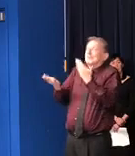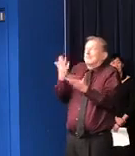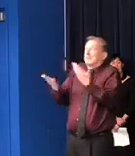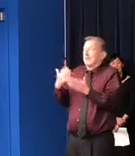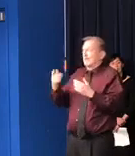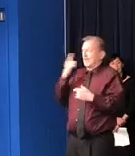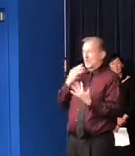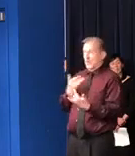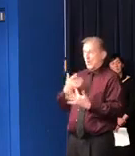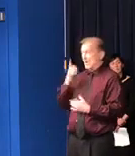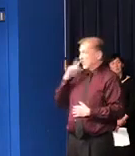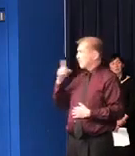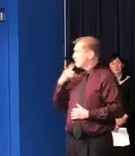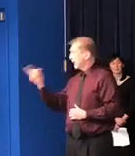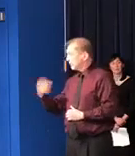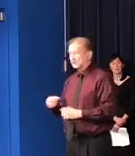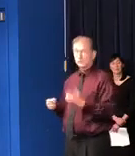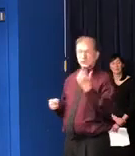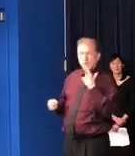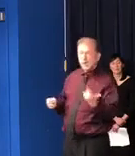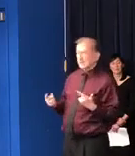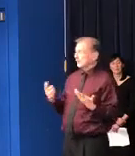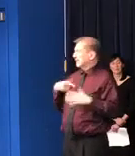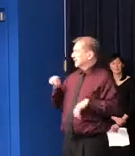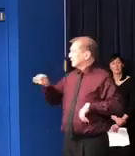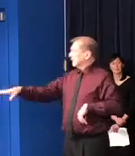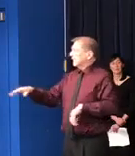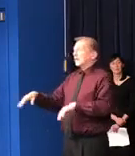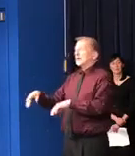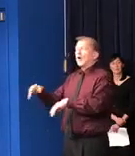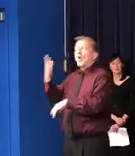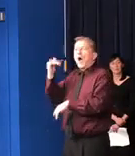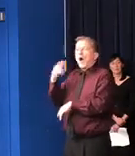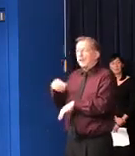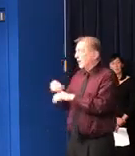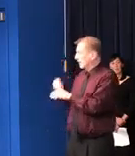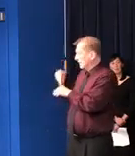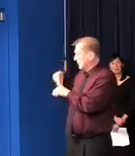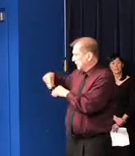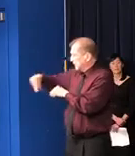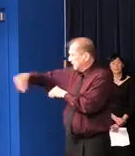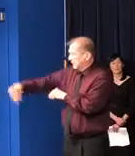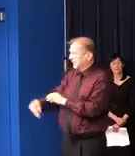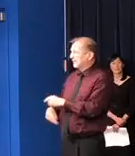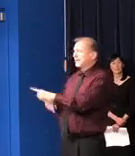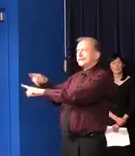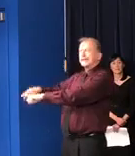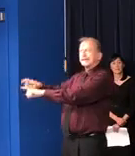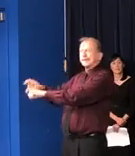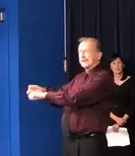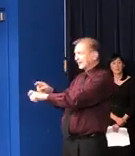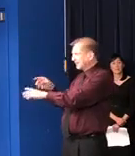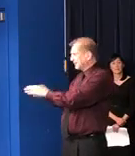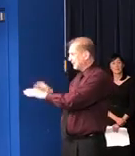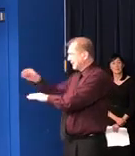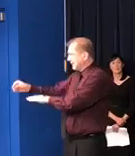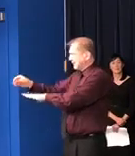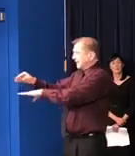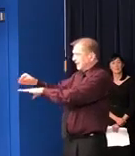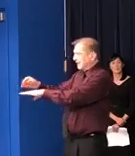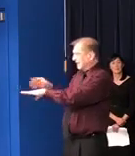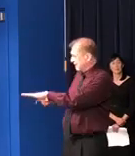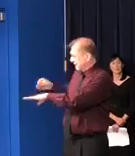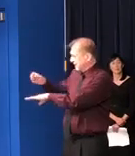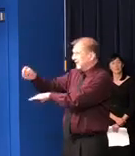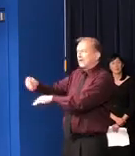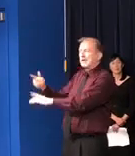response from, you know, after it's been sent. Because there's a backlog, because guess what? Not enough supplies, not enough machines, even